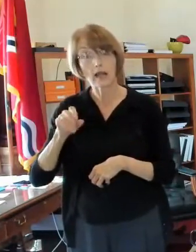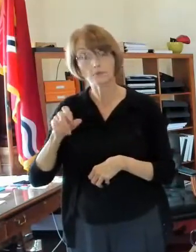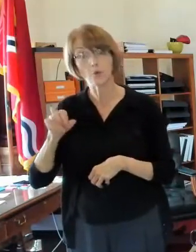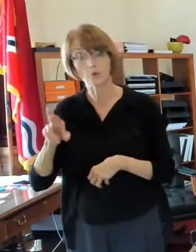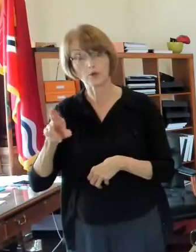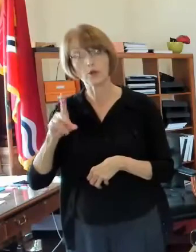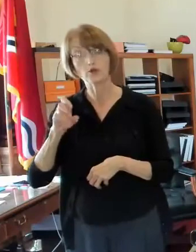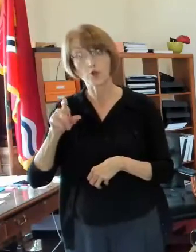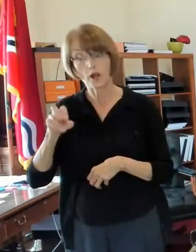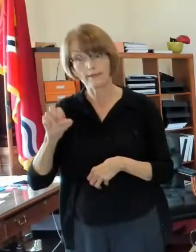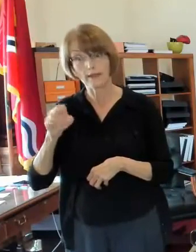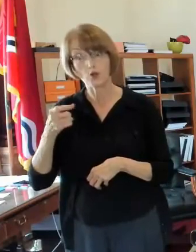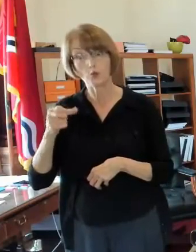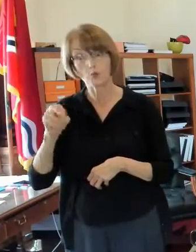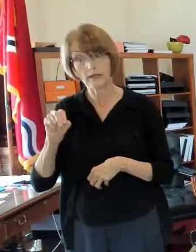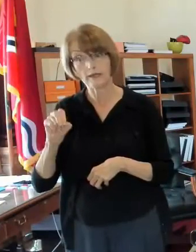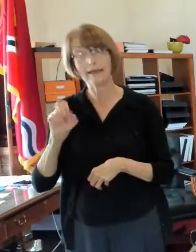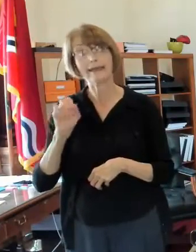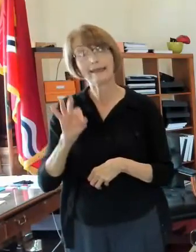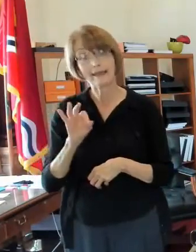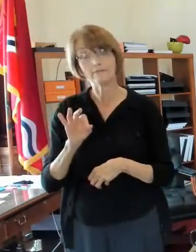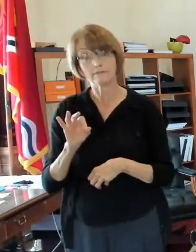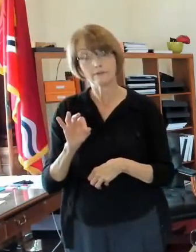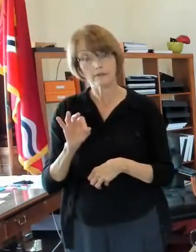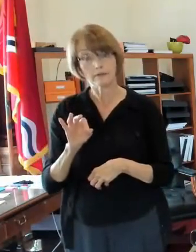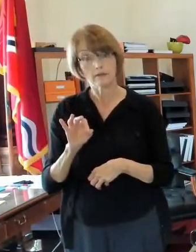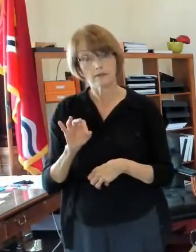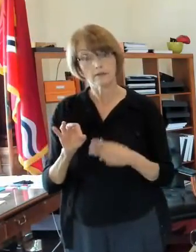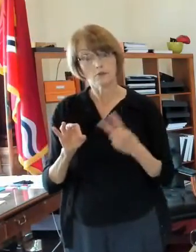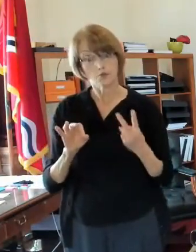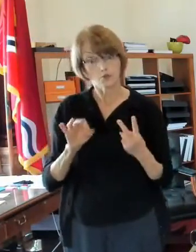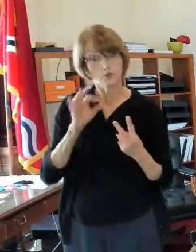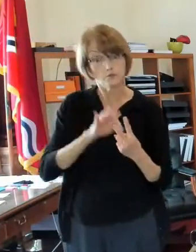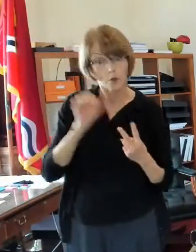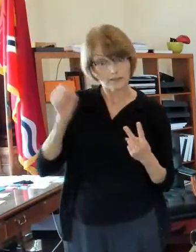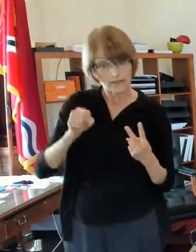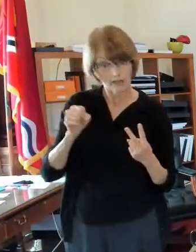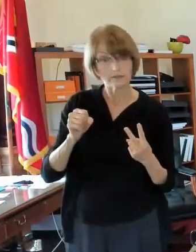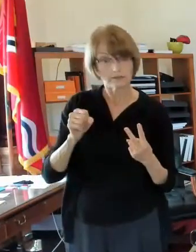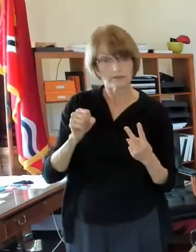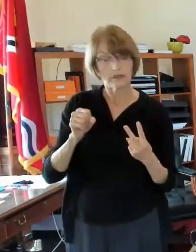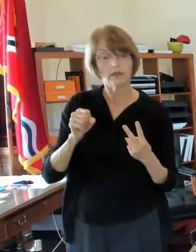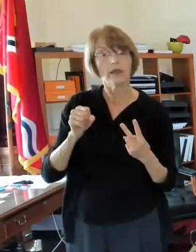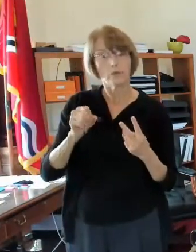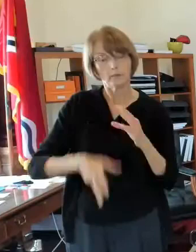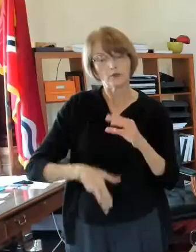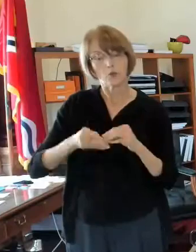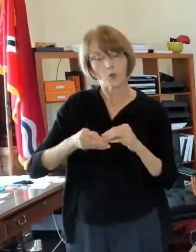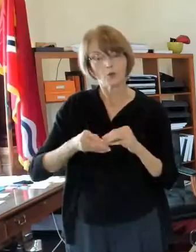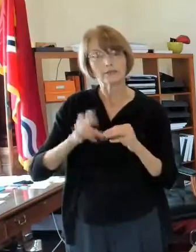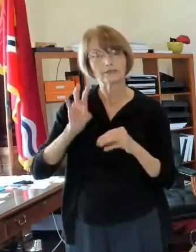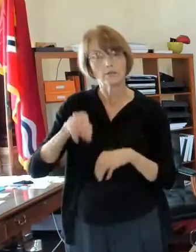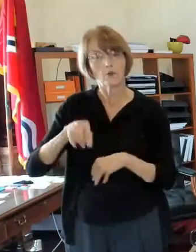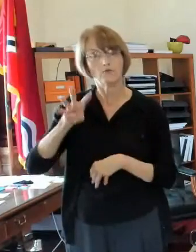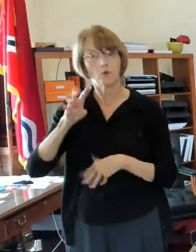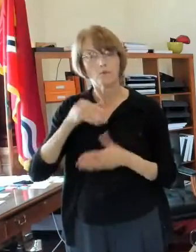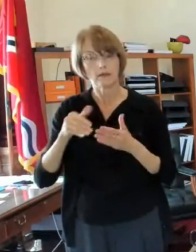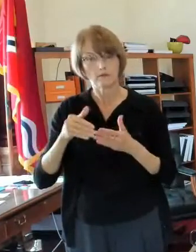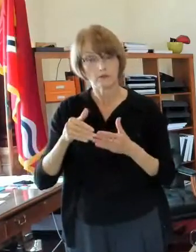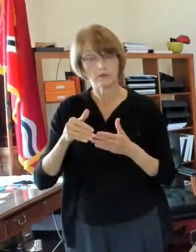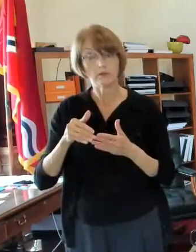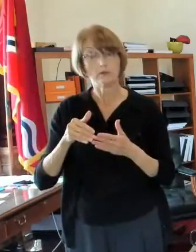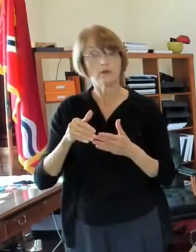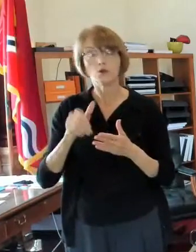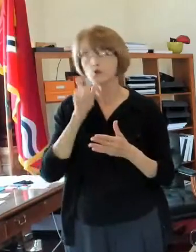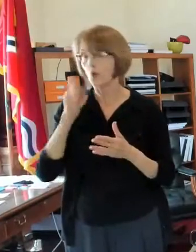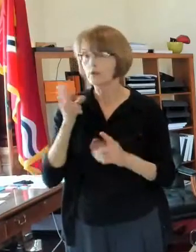two of those three votes then we'll have 7.4 million you don't need to reapply again um this is just to try to meet the need